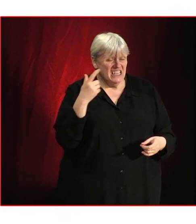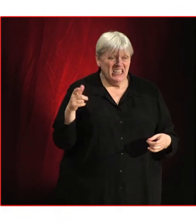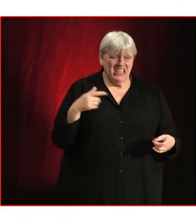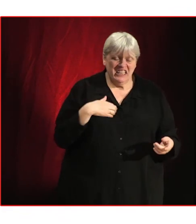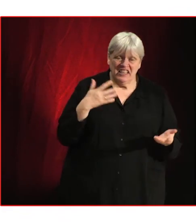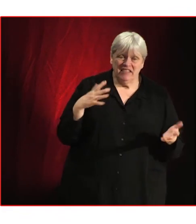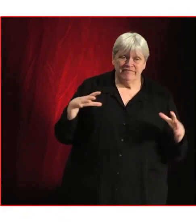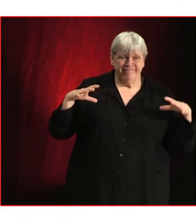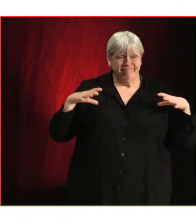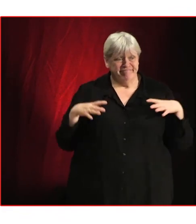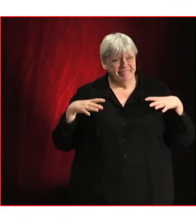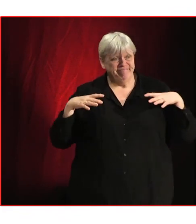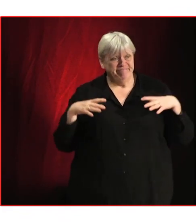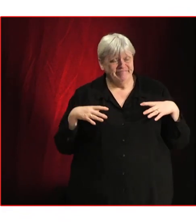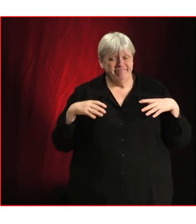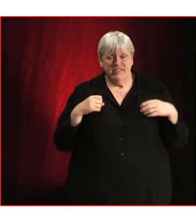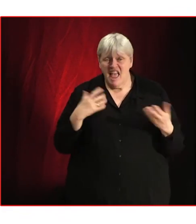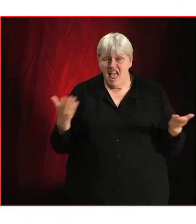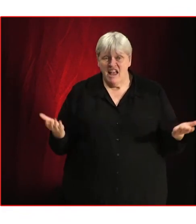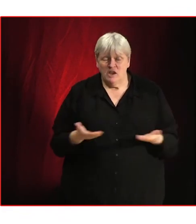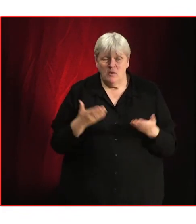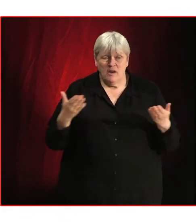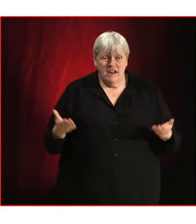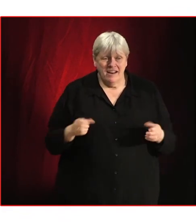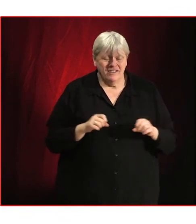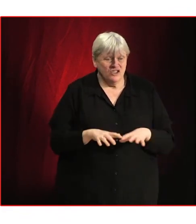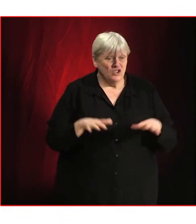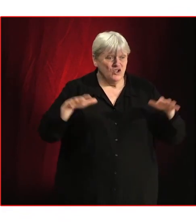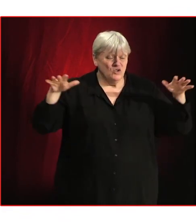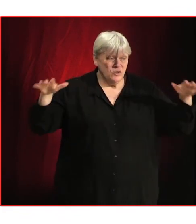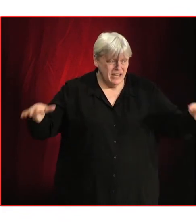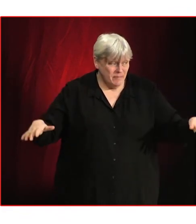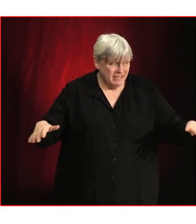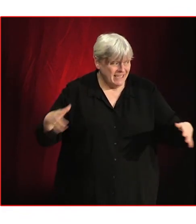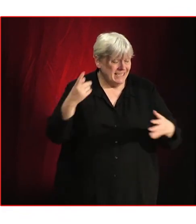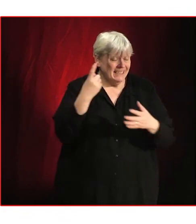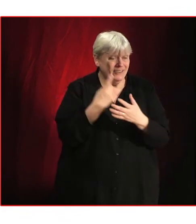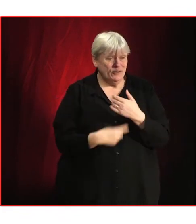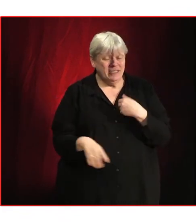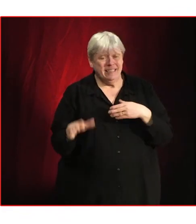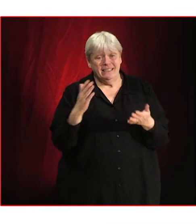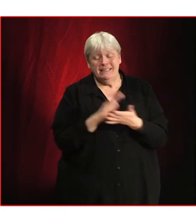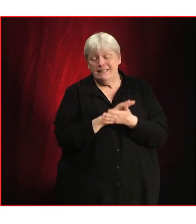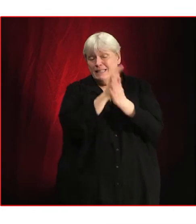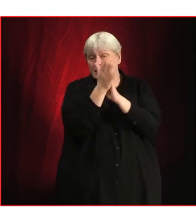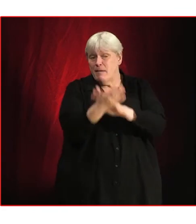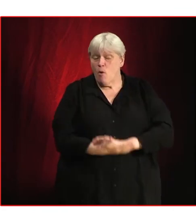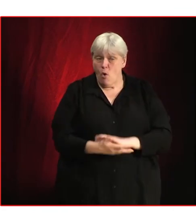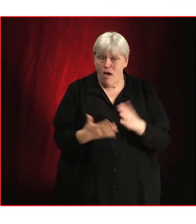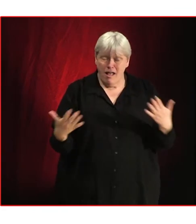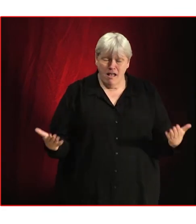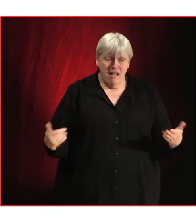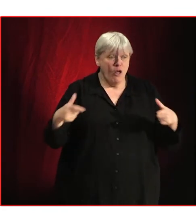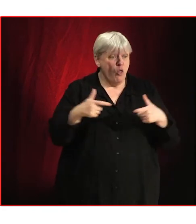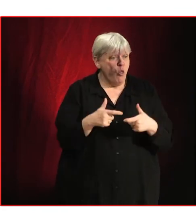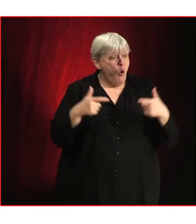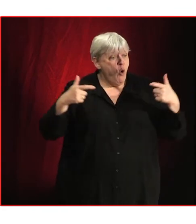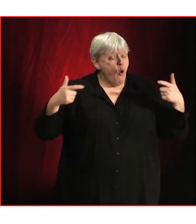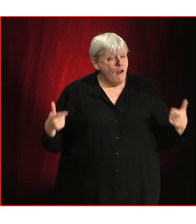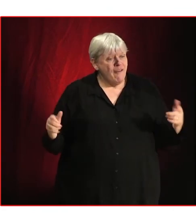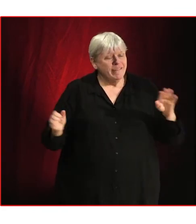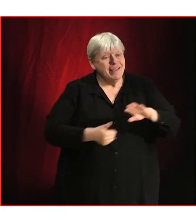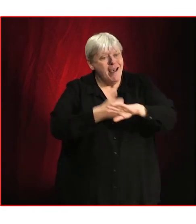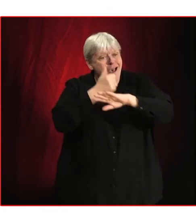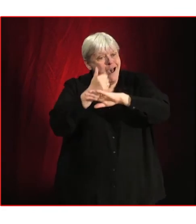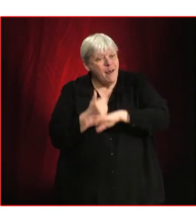of your fingertips, and yet streaming is almost single-handedly decimating a huge proportion of both established